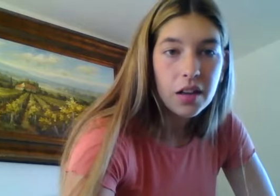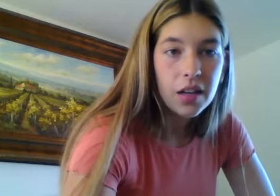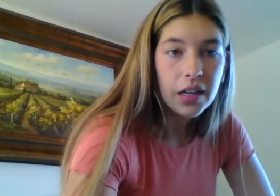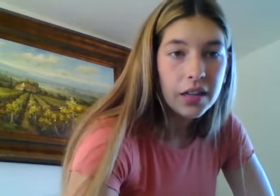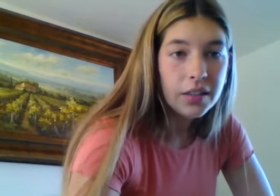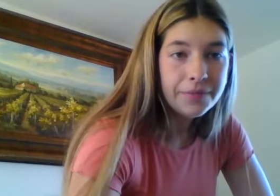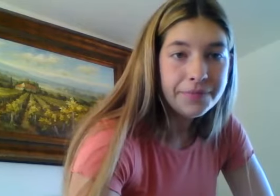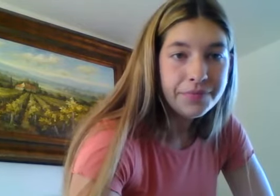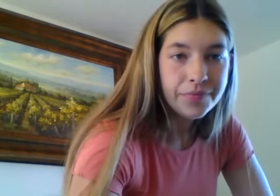Um,